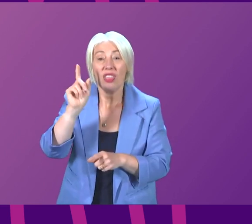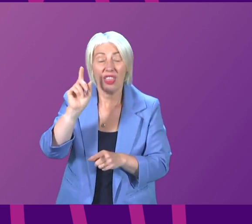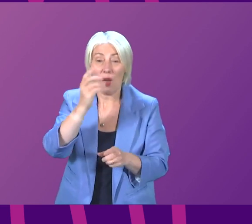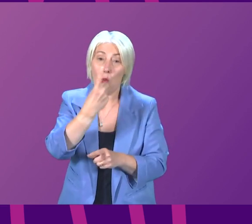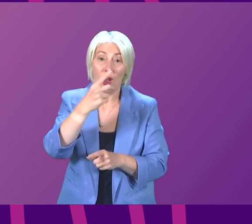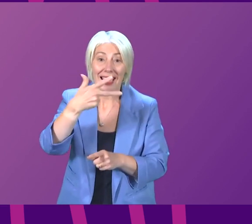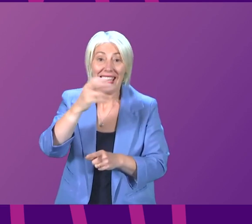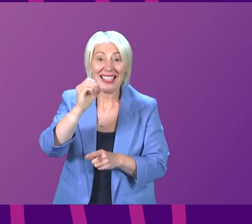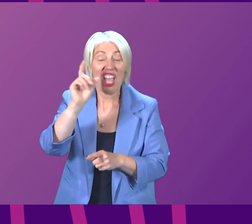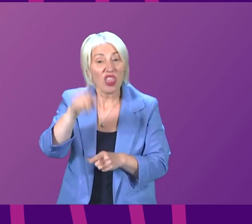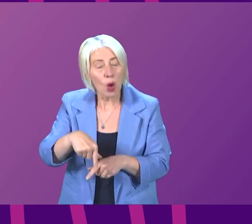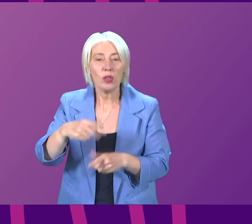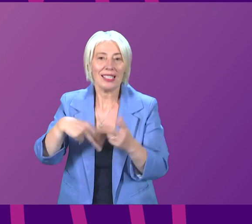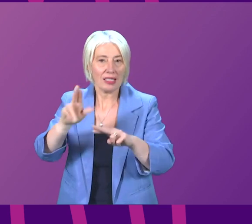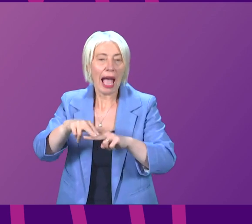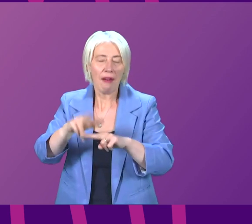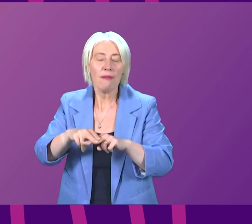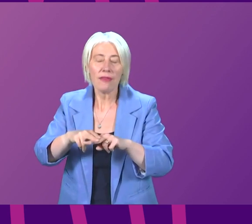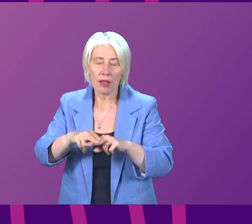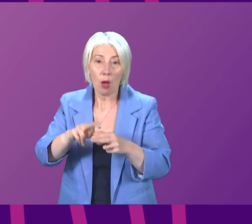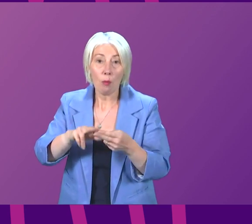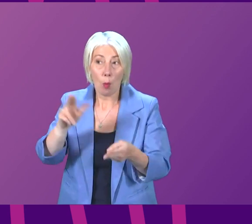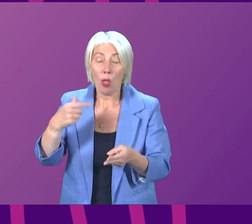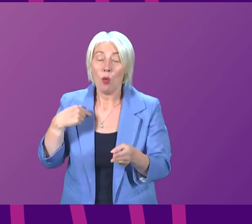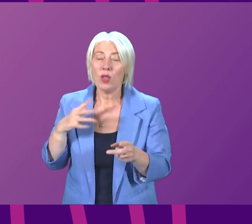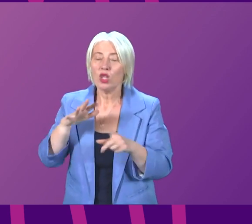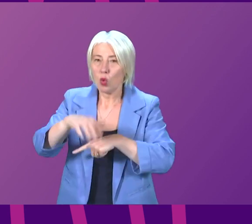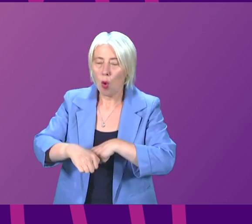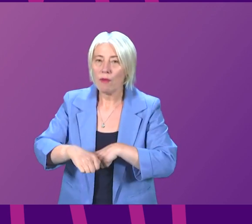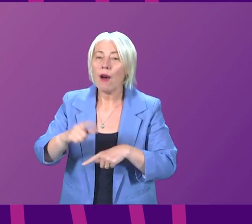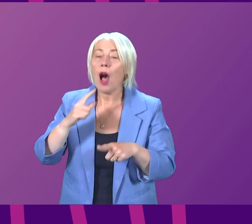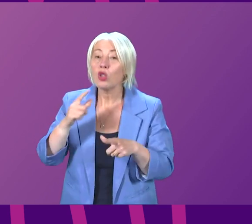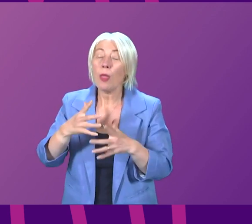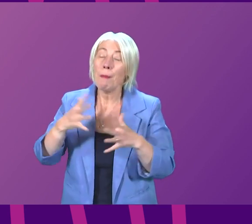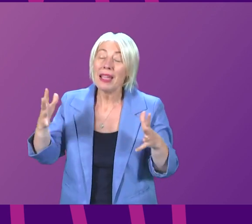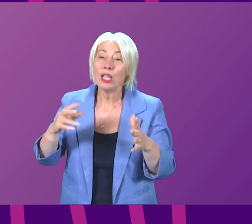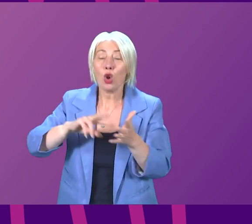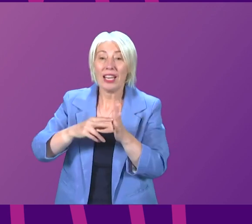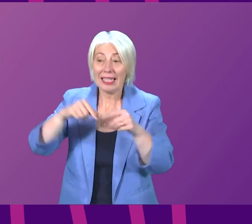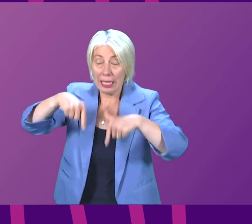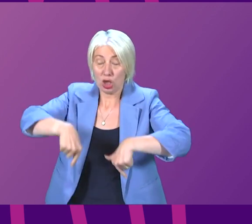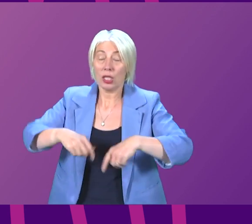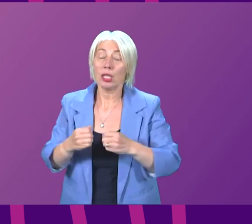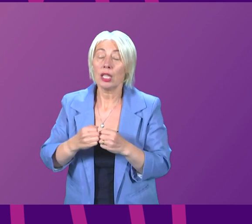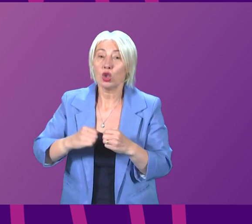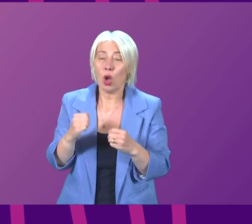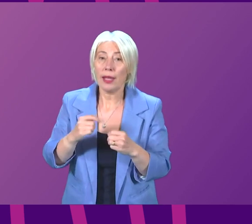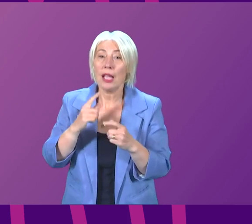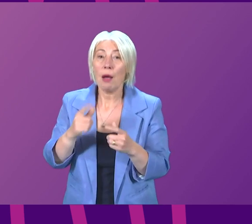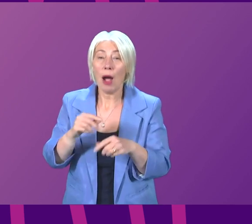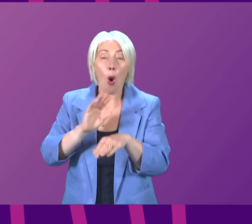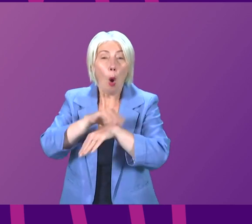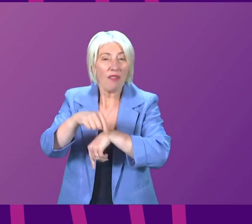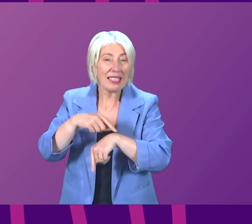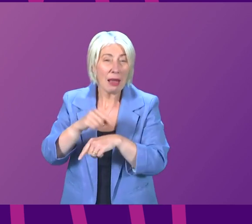more than was the case when this government took office paid overtime accounts for a tiny fraction of the total hours worked in our national health